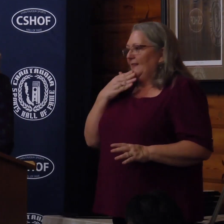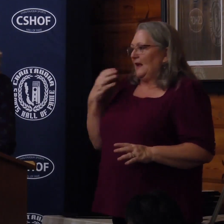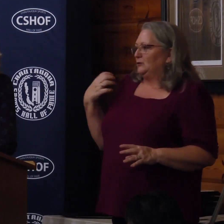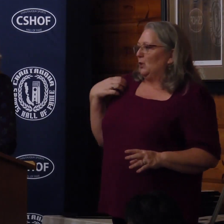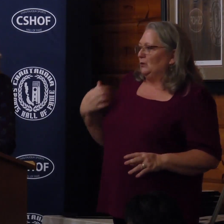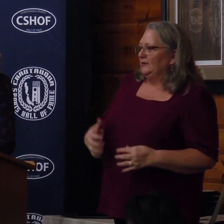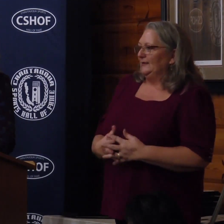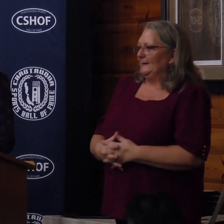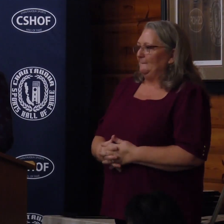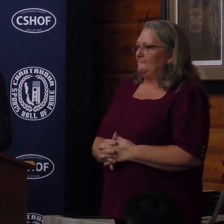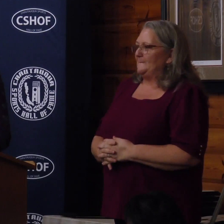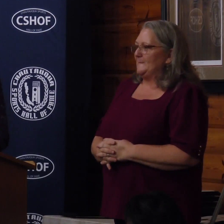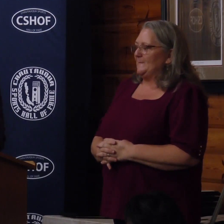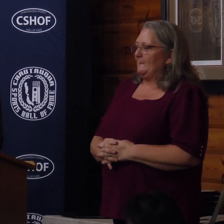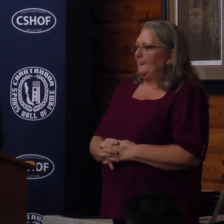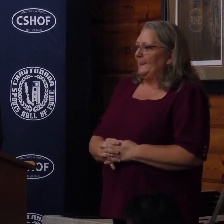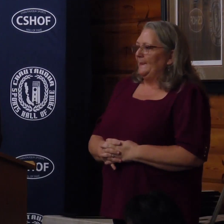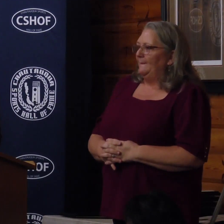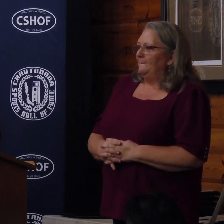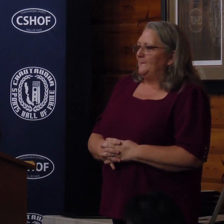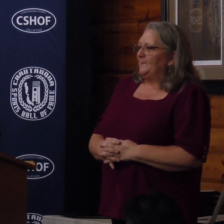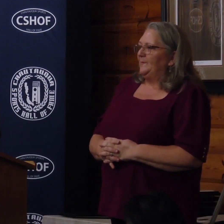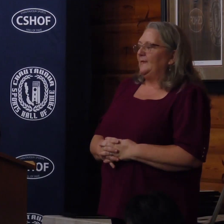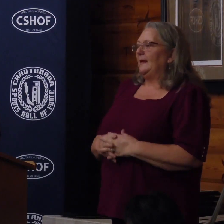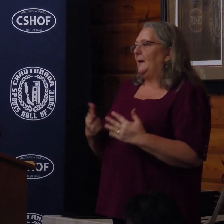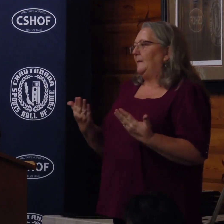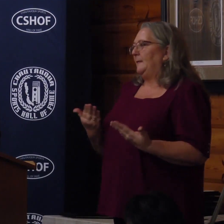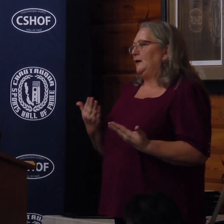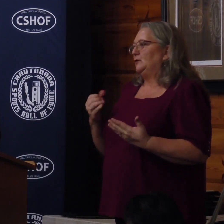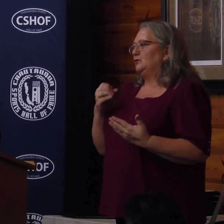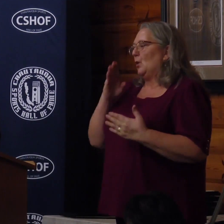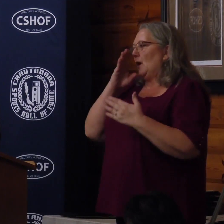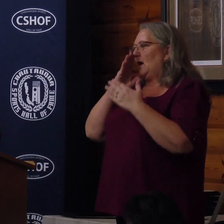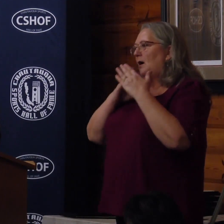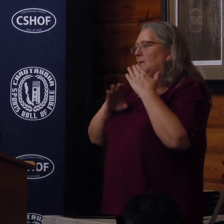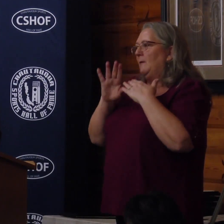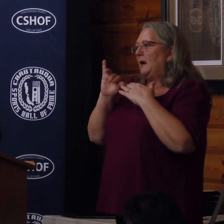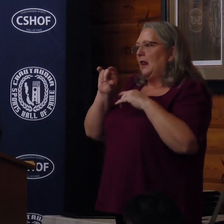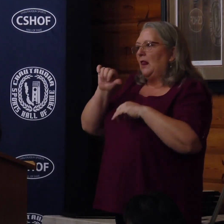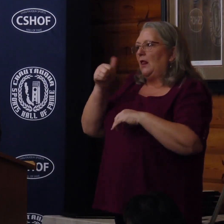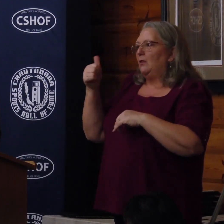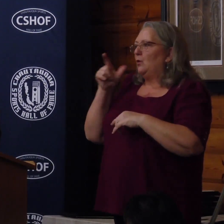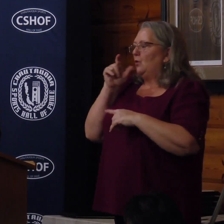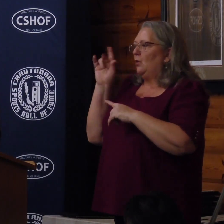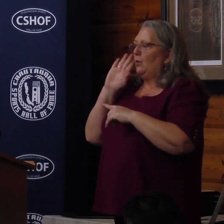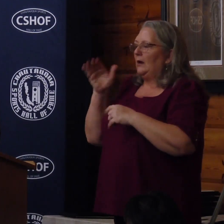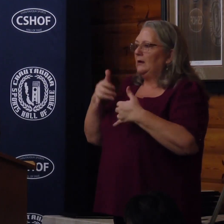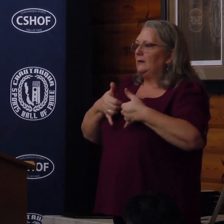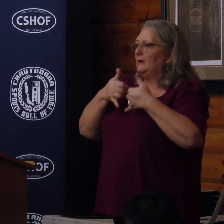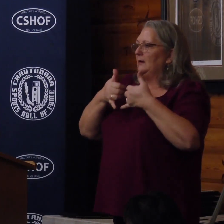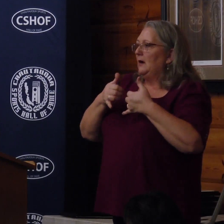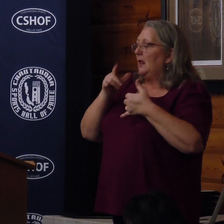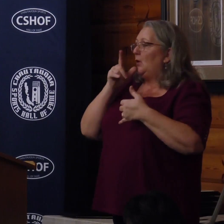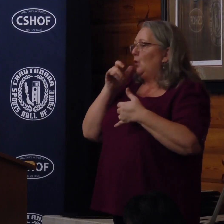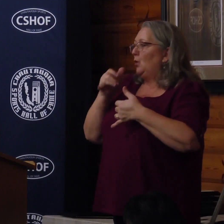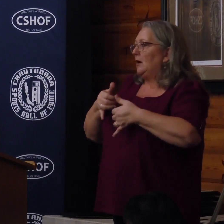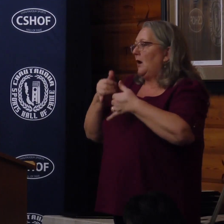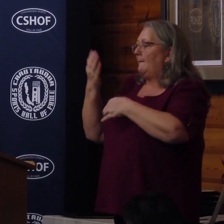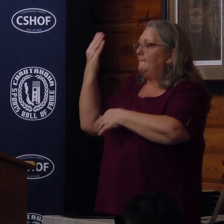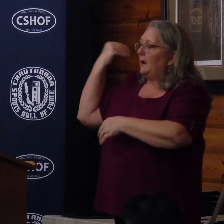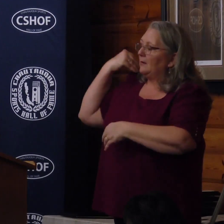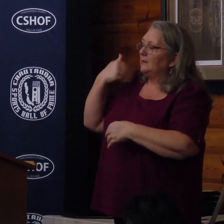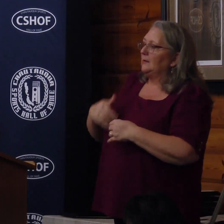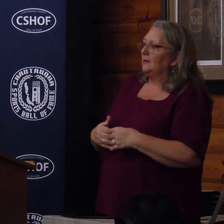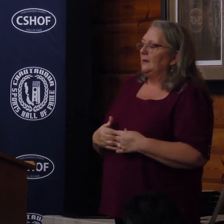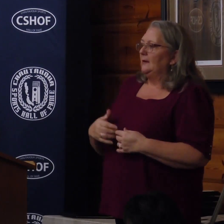coach. I stand here so humbled by the people being inducted today, and those inducted in the past. I find